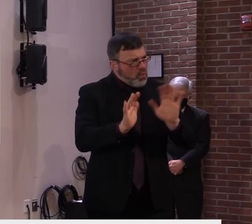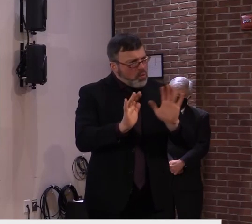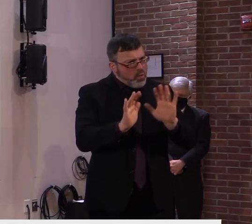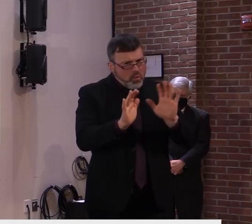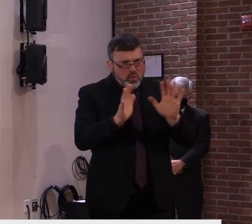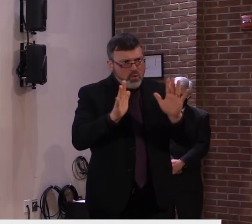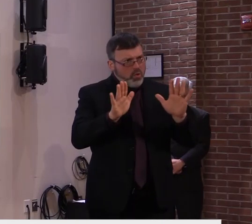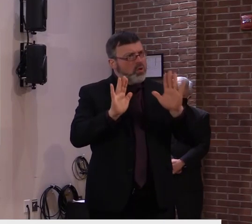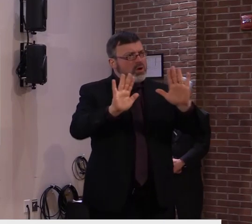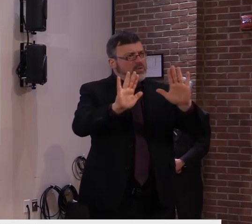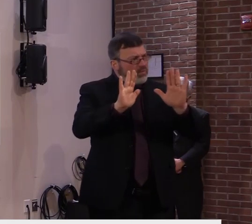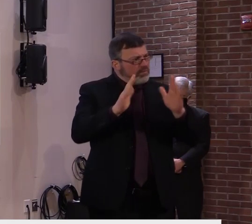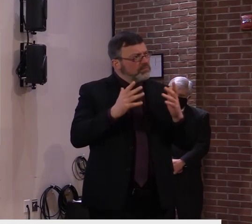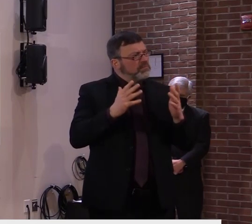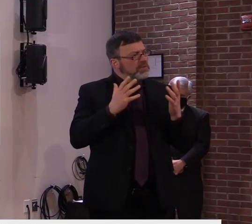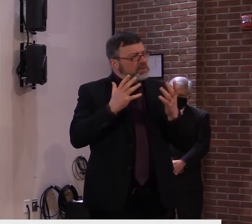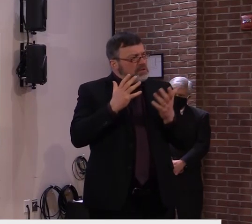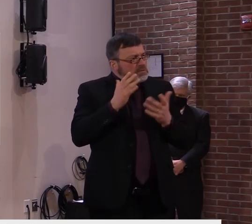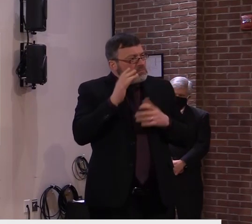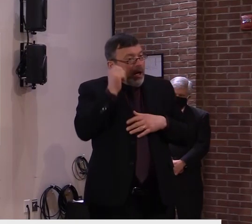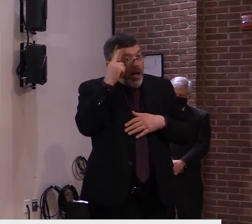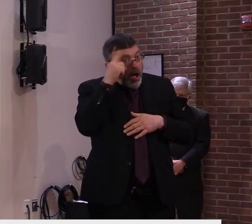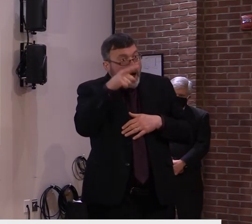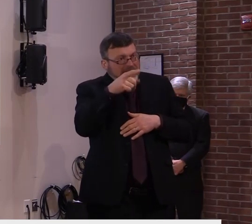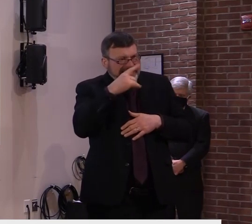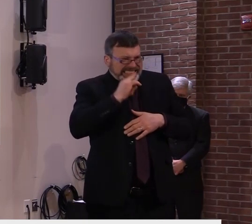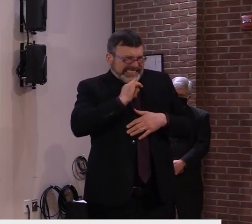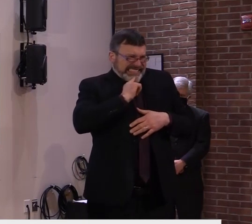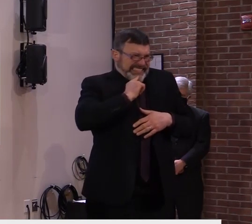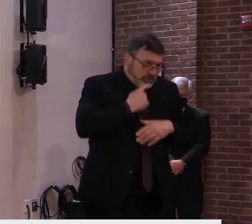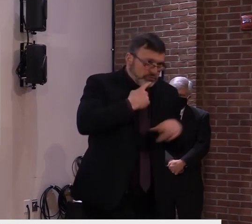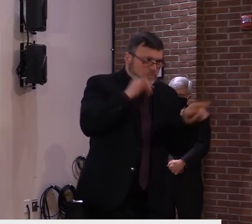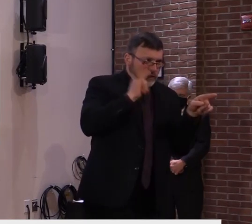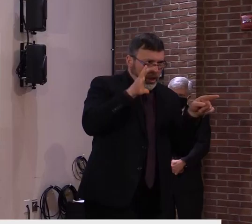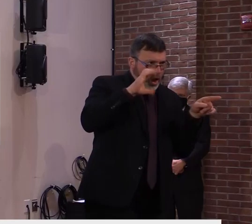on the list of conditions that is evidence-based at this point.